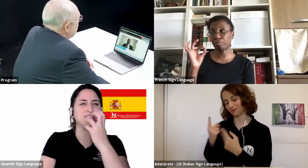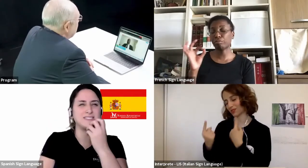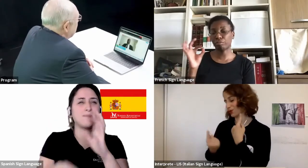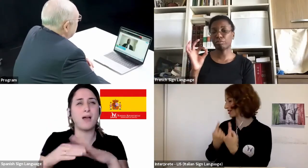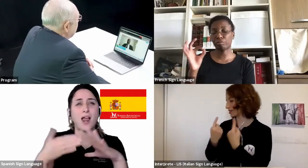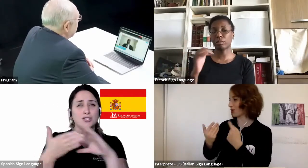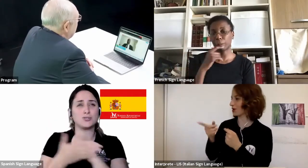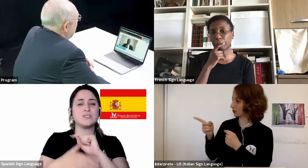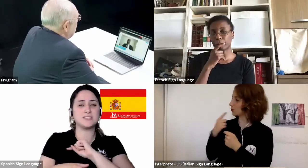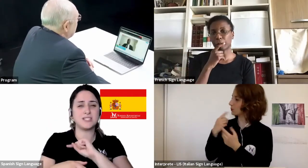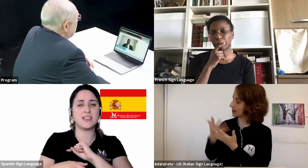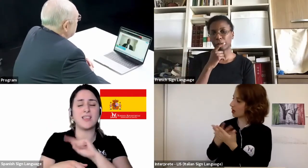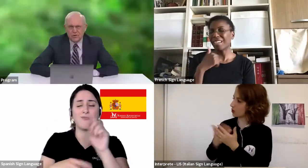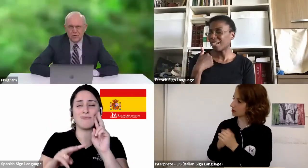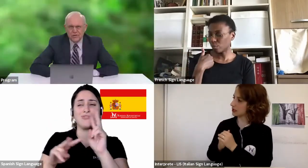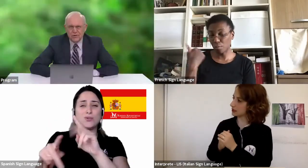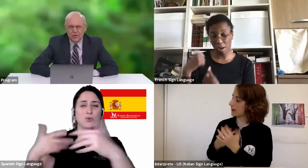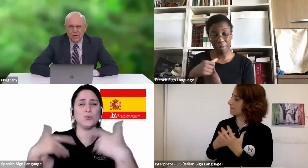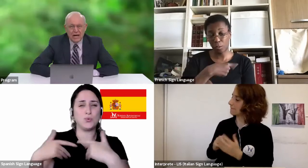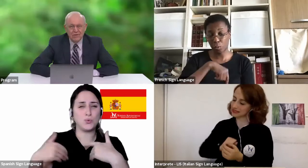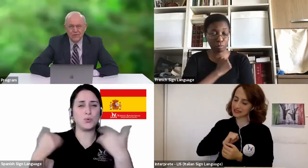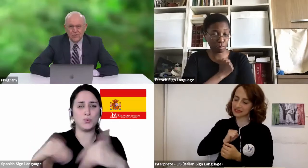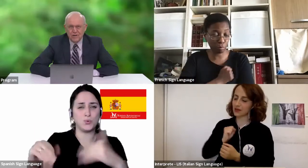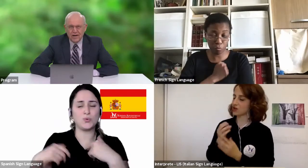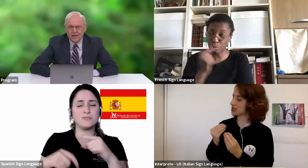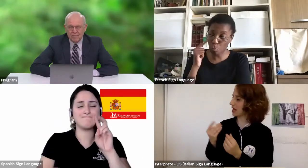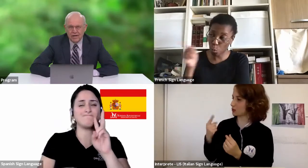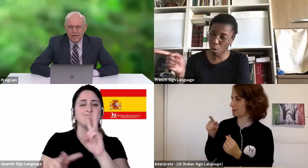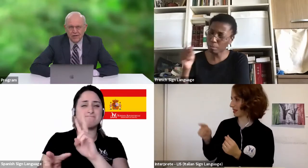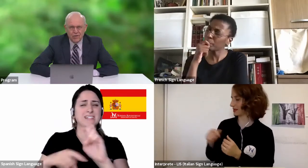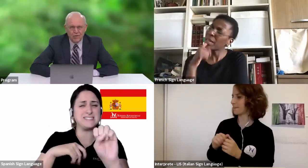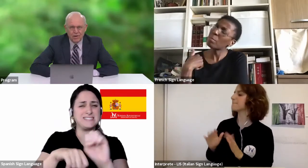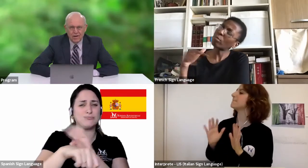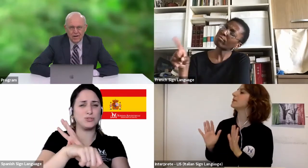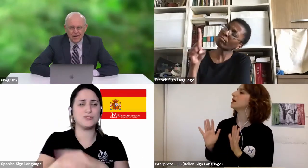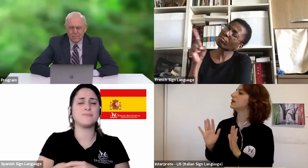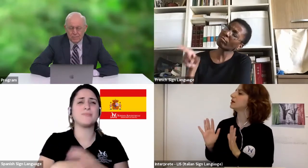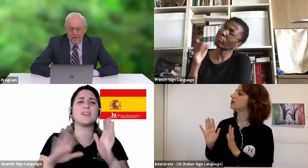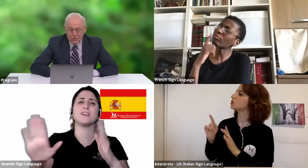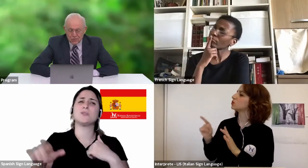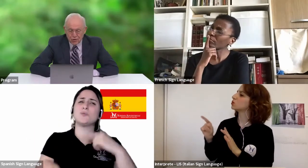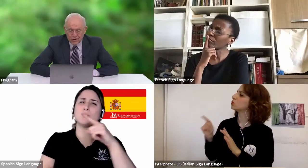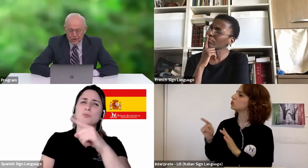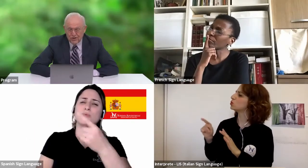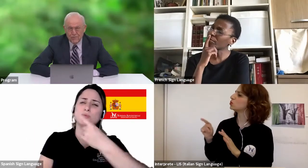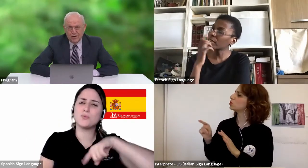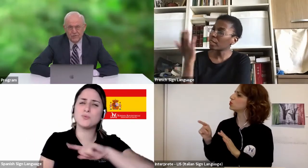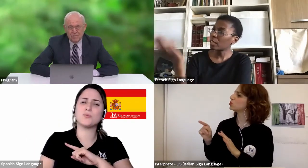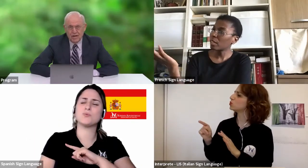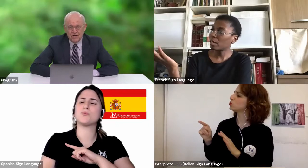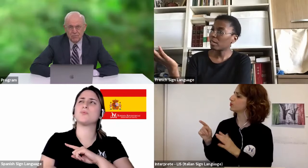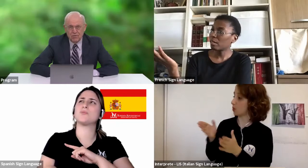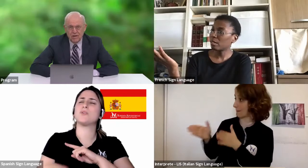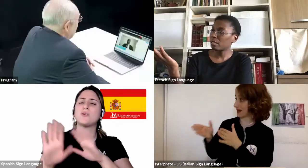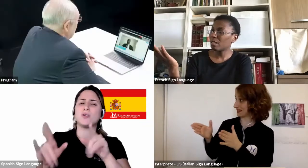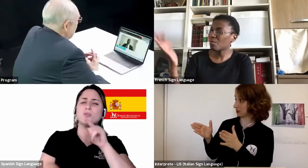You know, it raises the question, though, how did you find meaning and hope, maybe even joy and suffering? Or